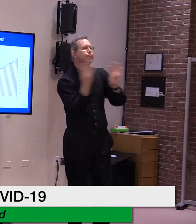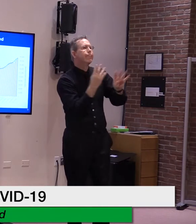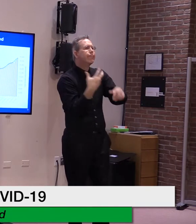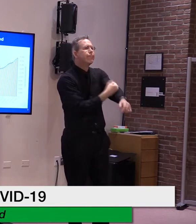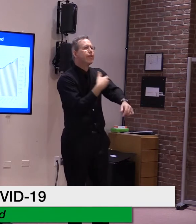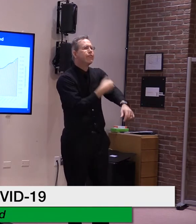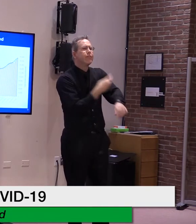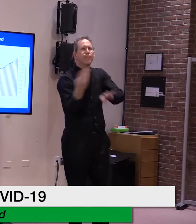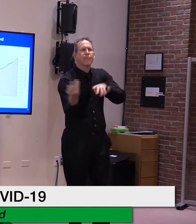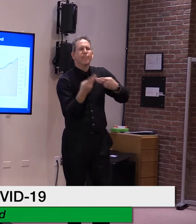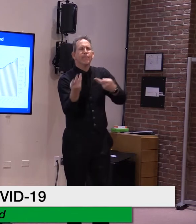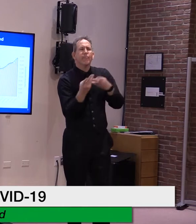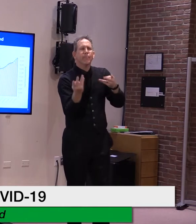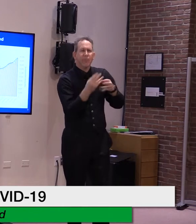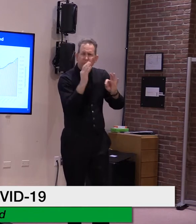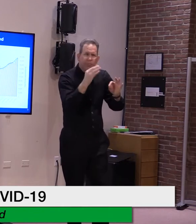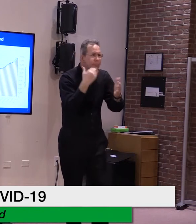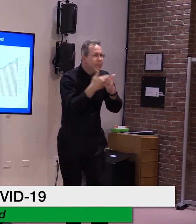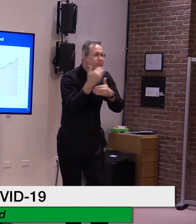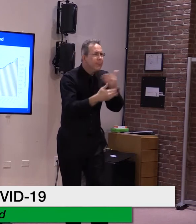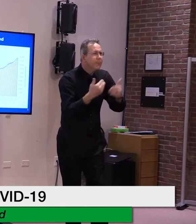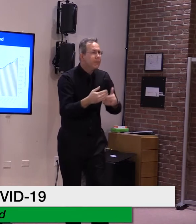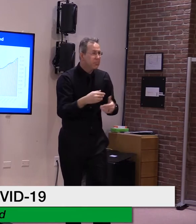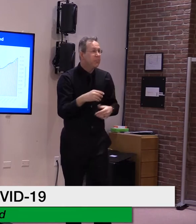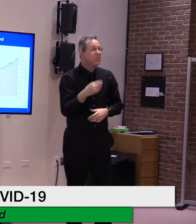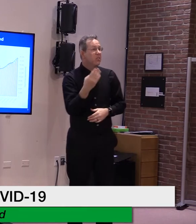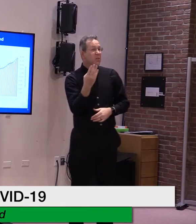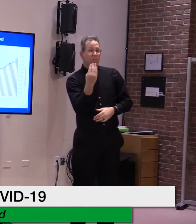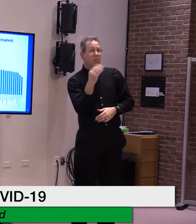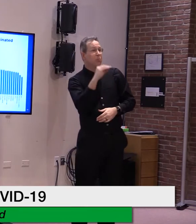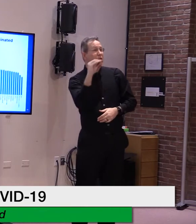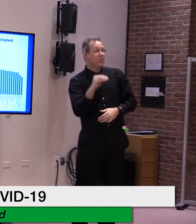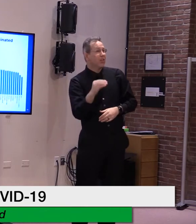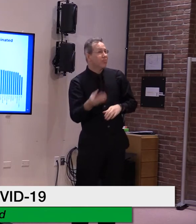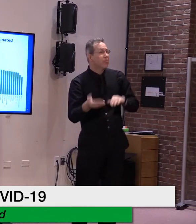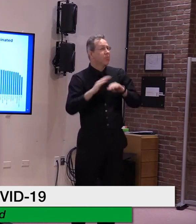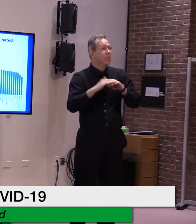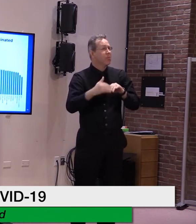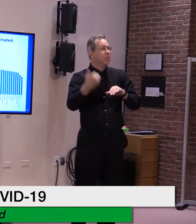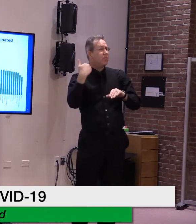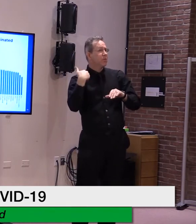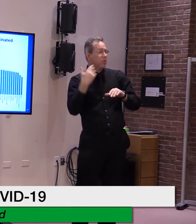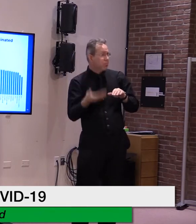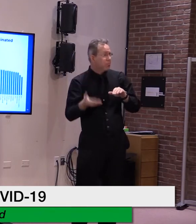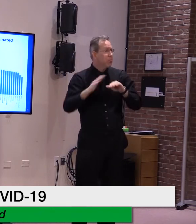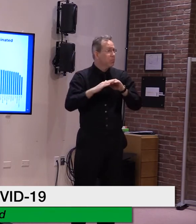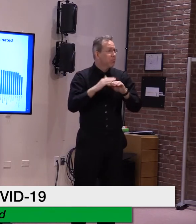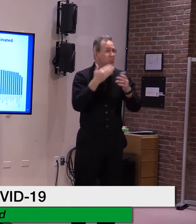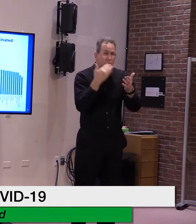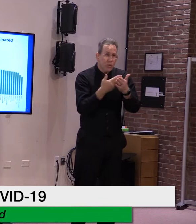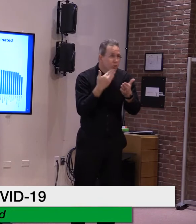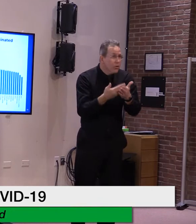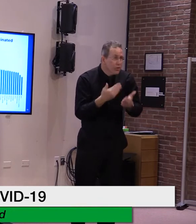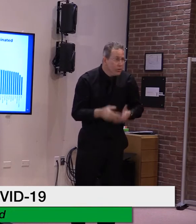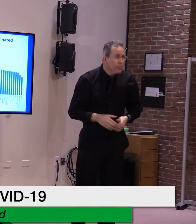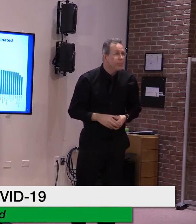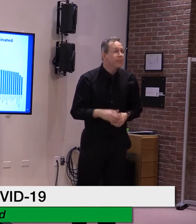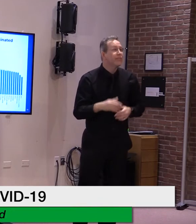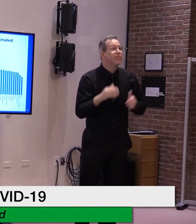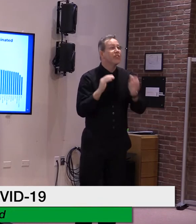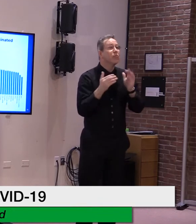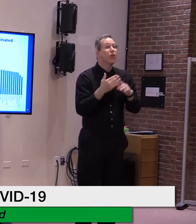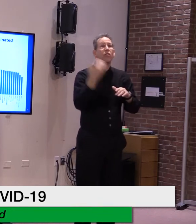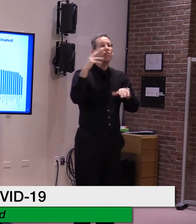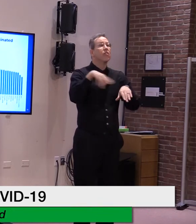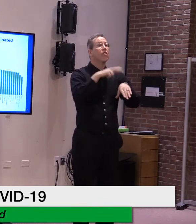which is a 14% increase week over week. In terms of where we rank nationally, in terms of doses administered,